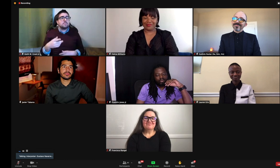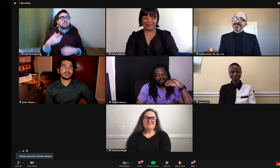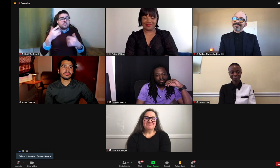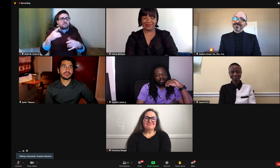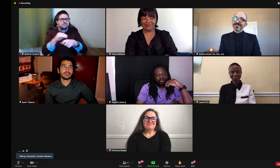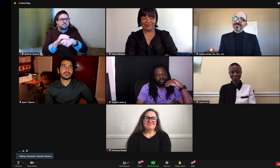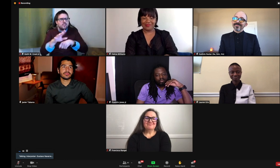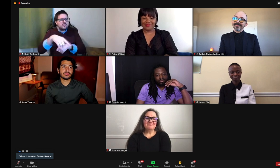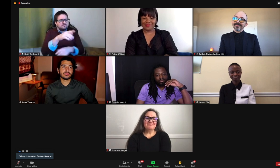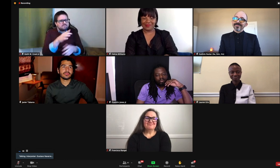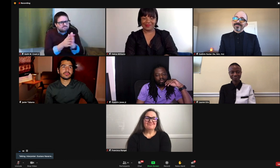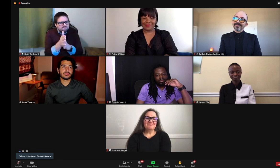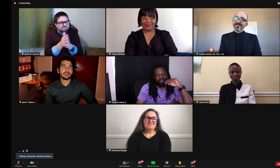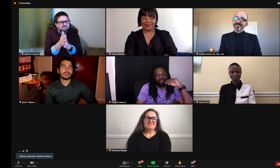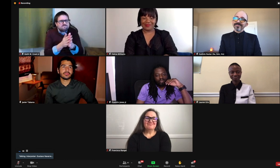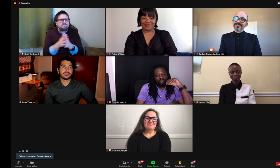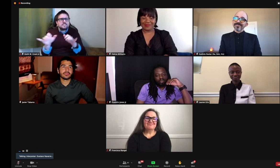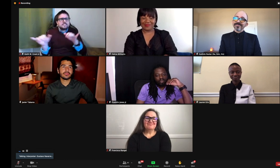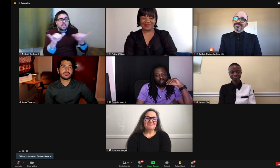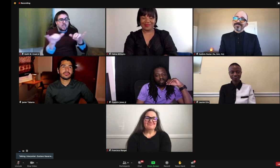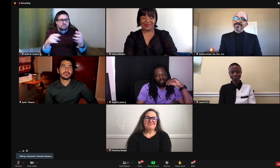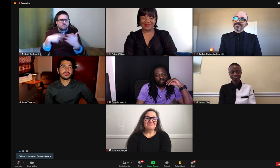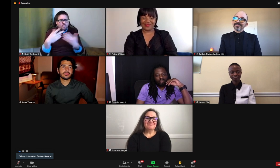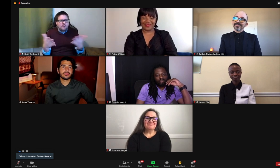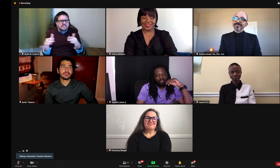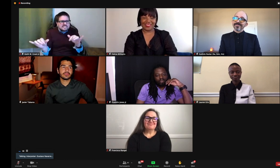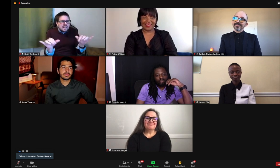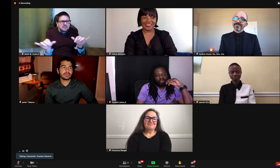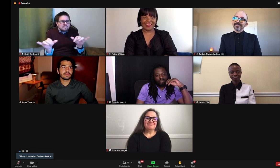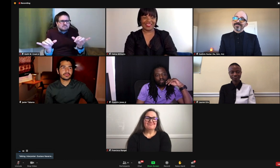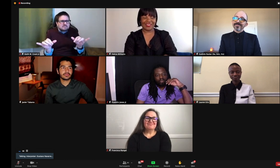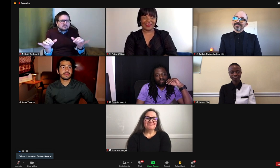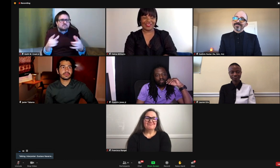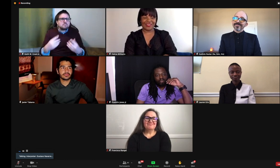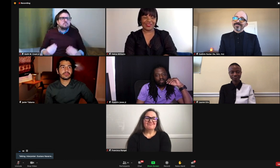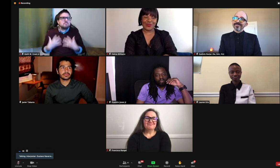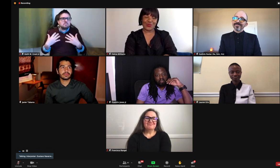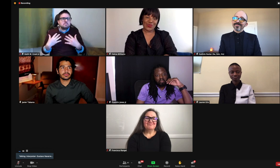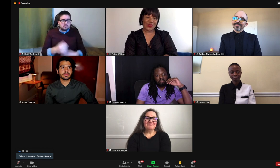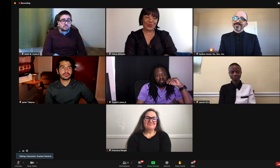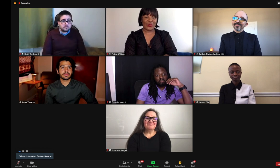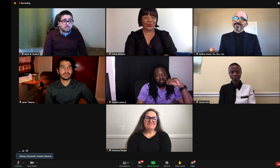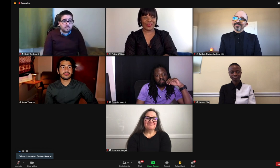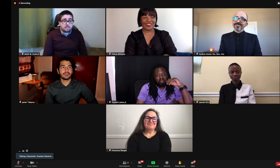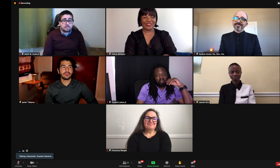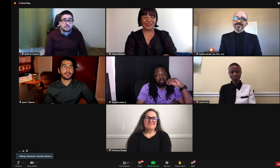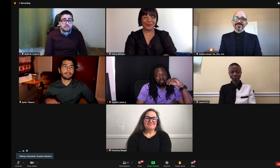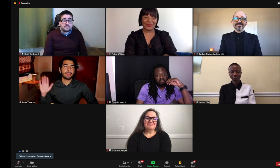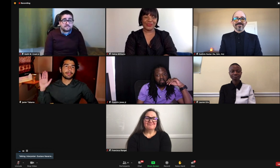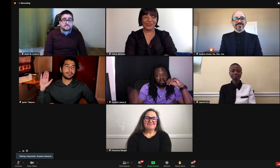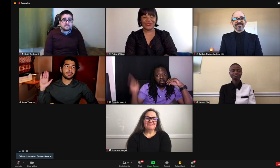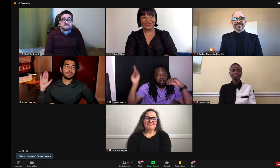Looking back on completing the project, what do you wish you could have improved on? What was the part that you most enjoyed about this process?